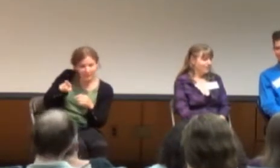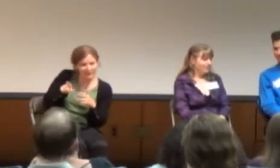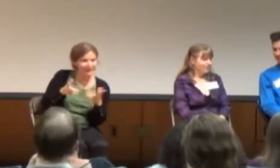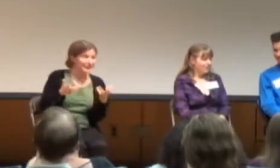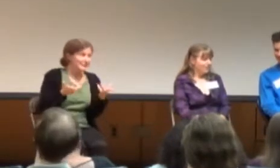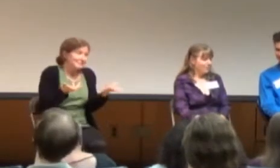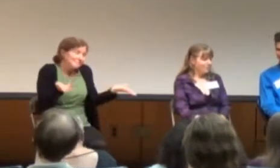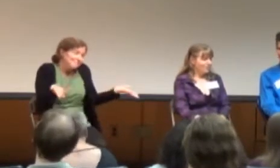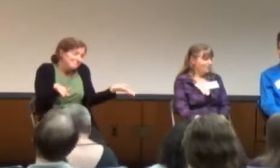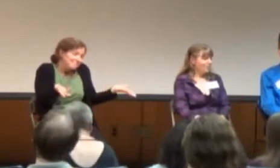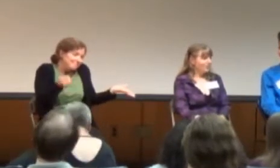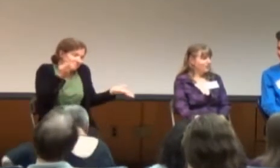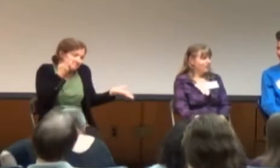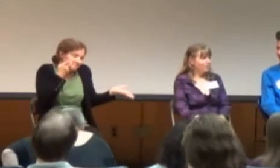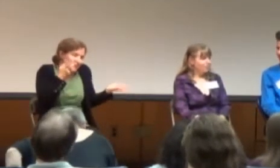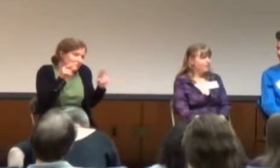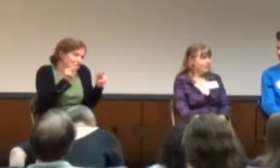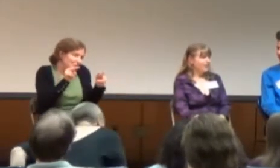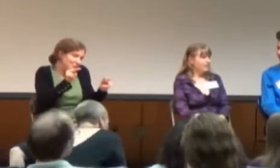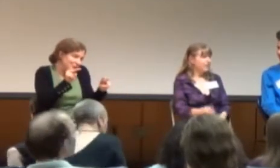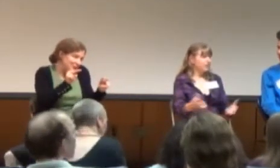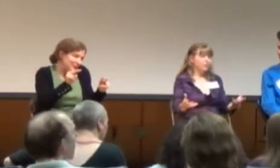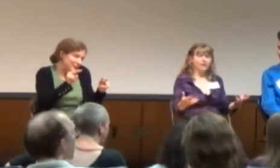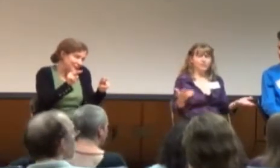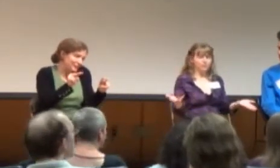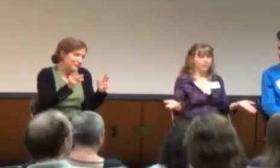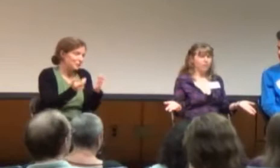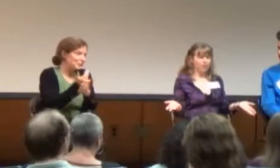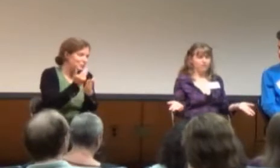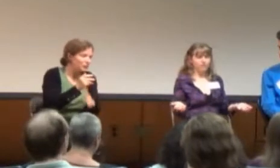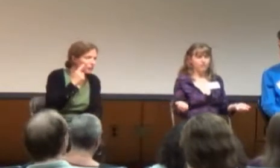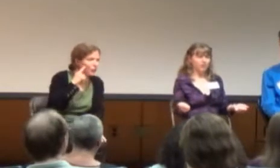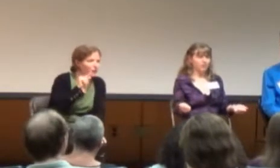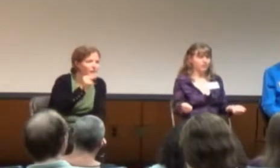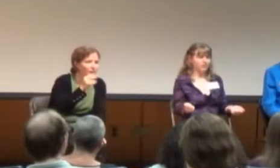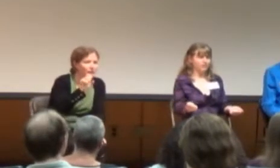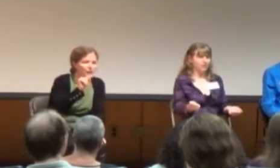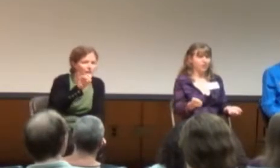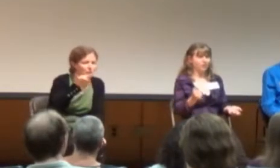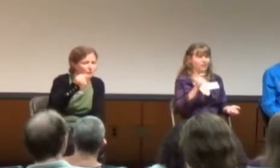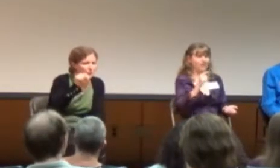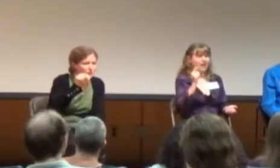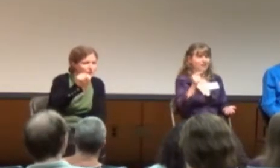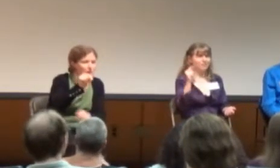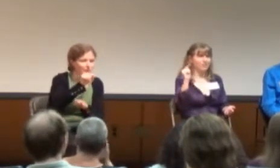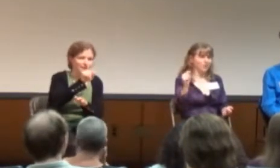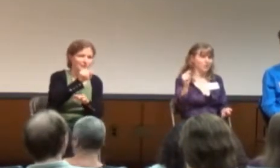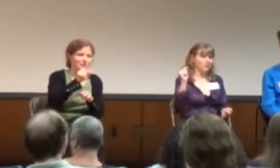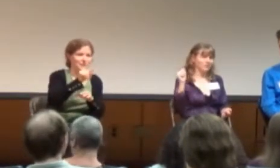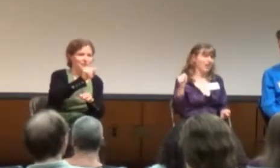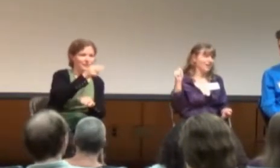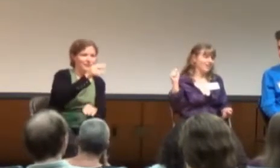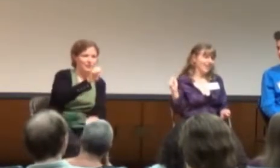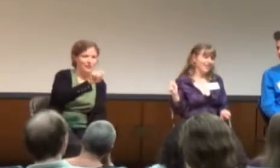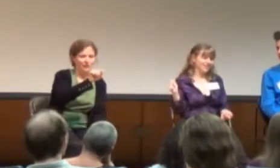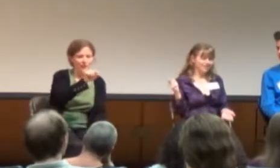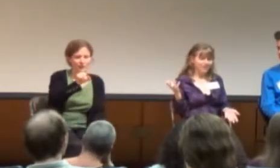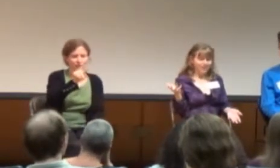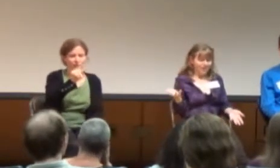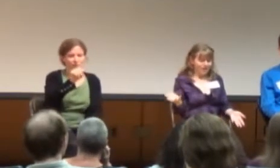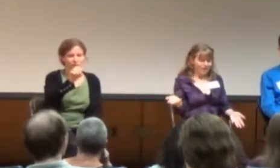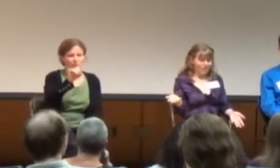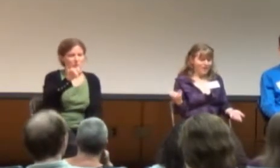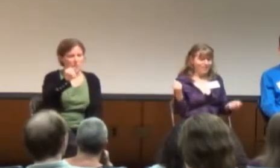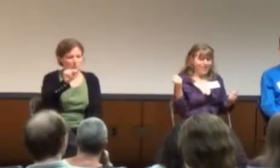Yeah. I'm really looking forward to that. That's a new, I don't know if you've heard of the toast. It's the hyphen toast dot net.